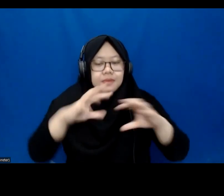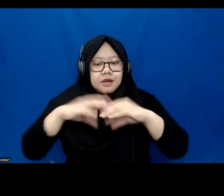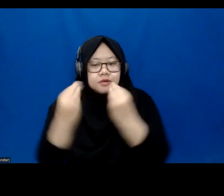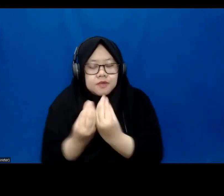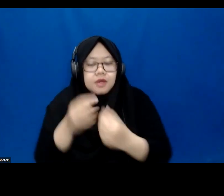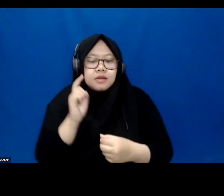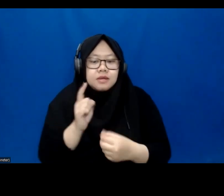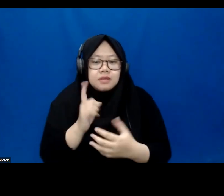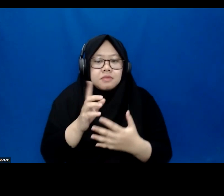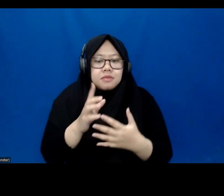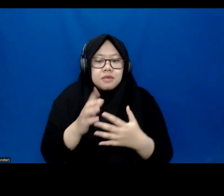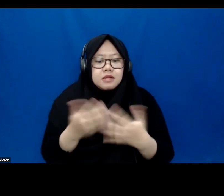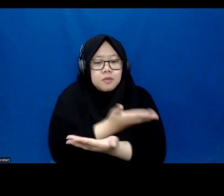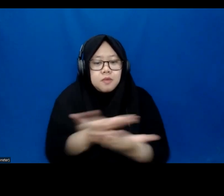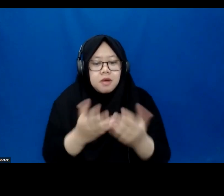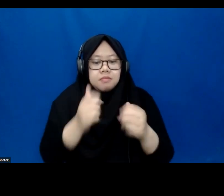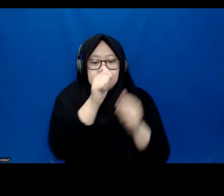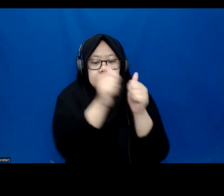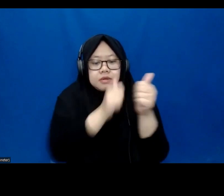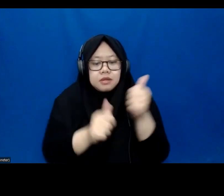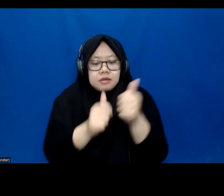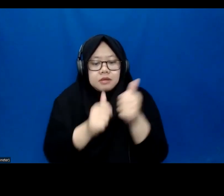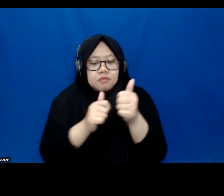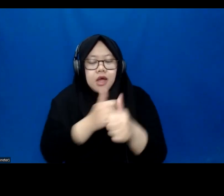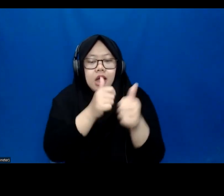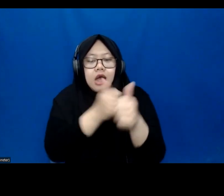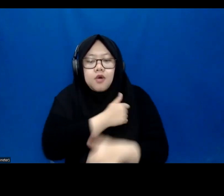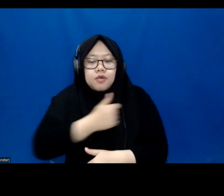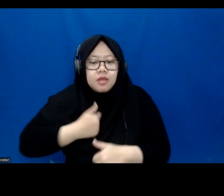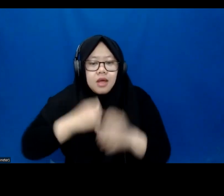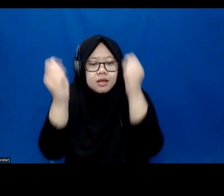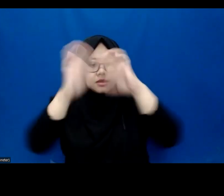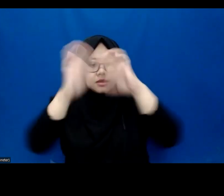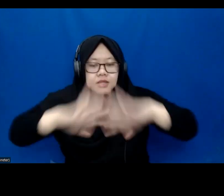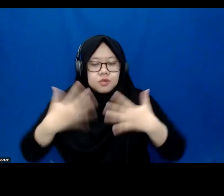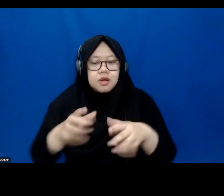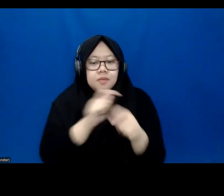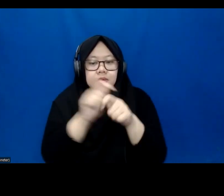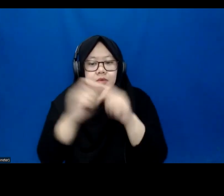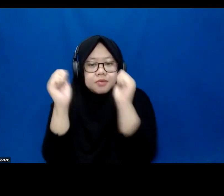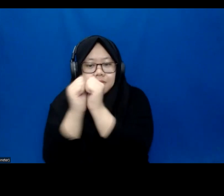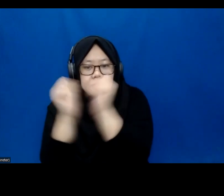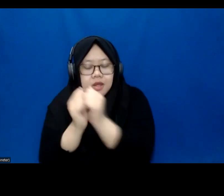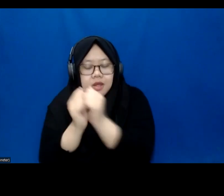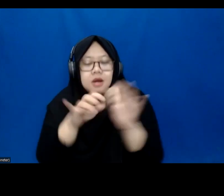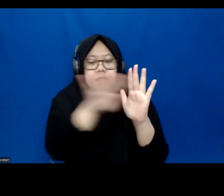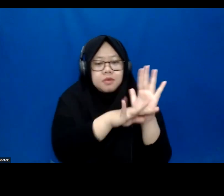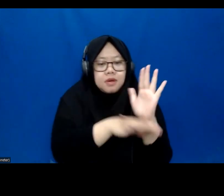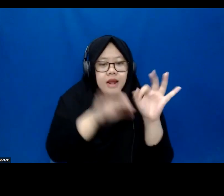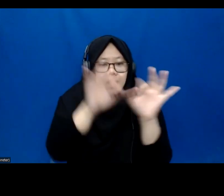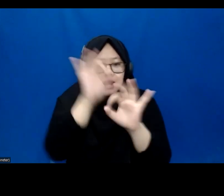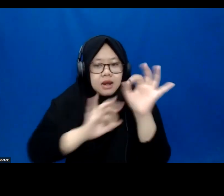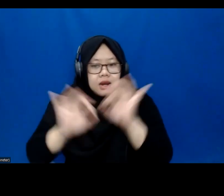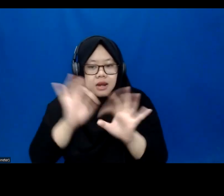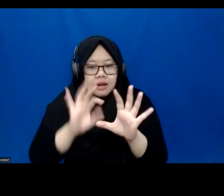commitments to international and regional agreements, national frameworks, laws, policies, et cetera. And this is a very